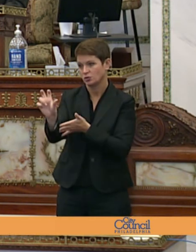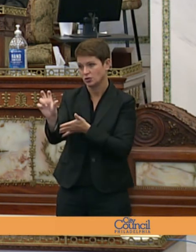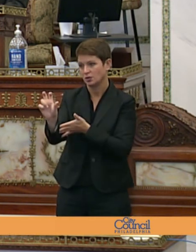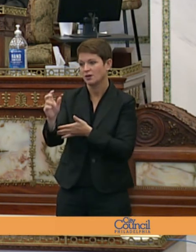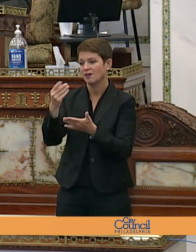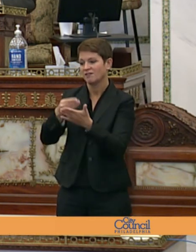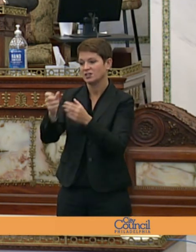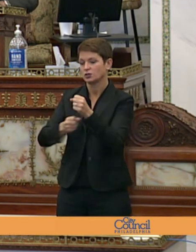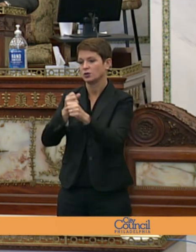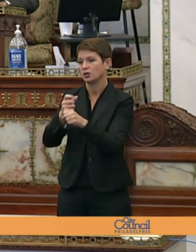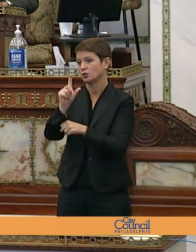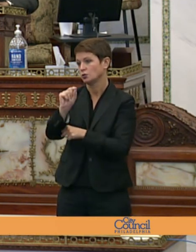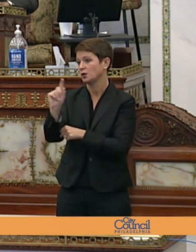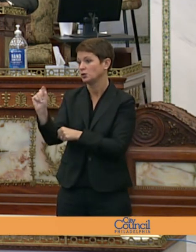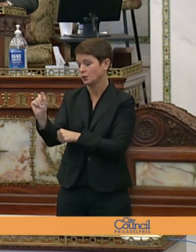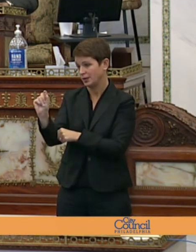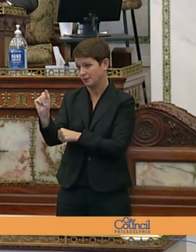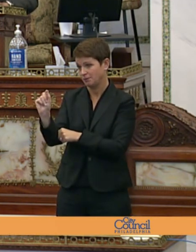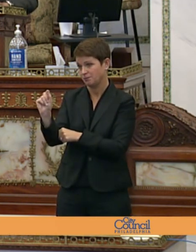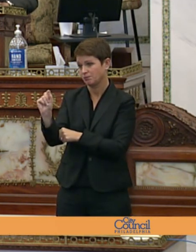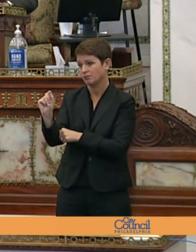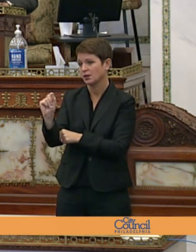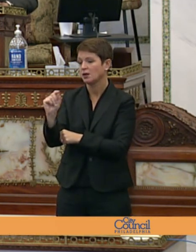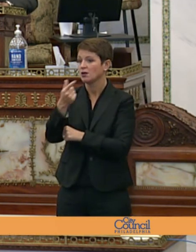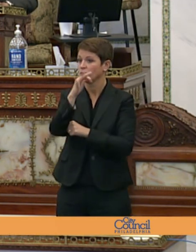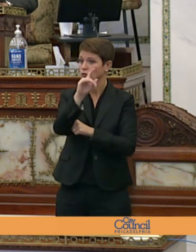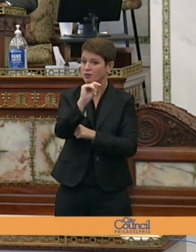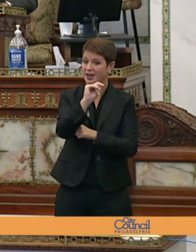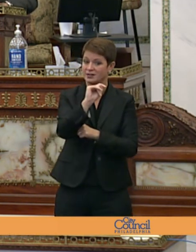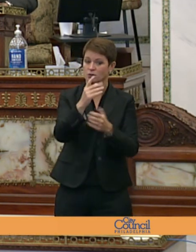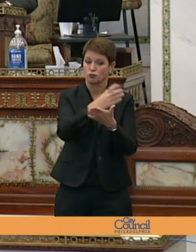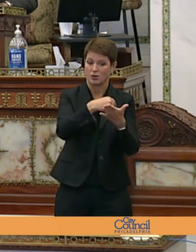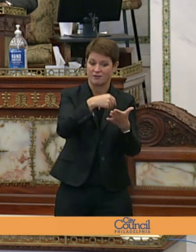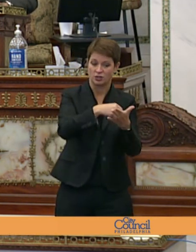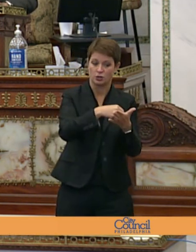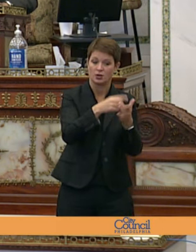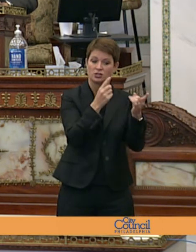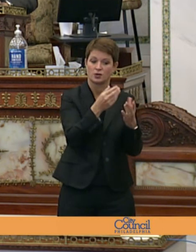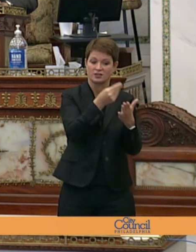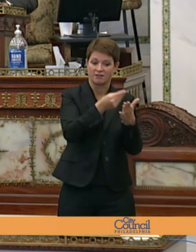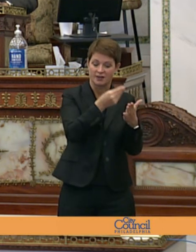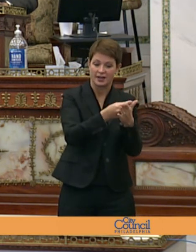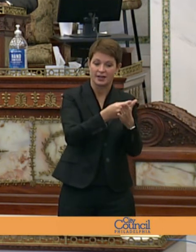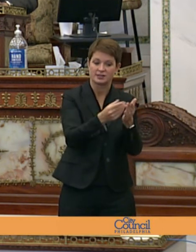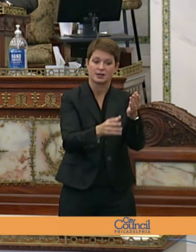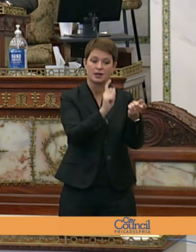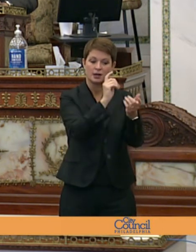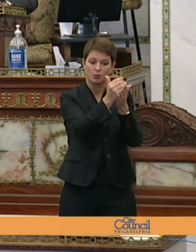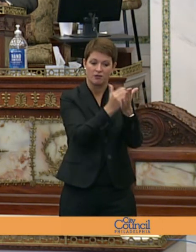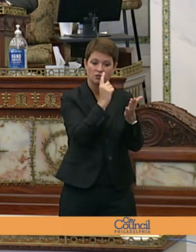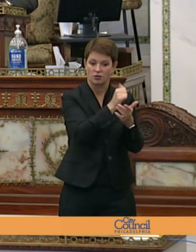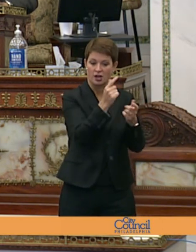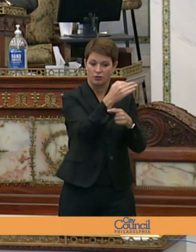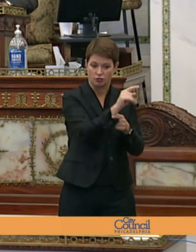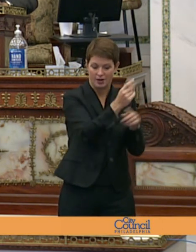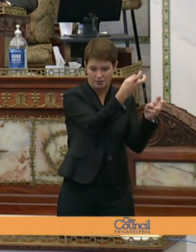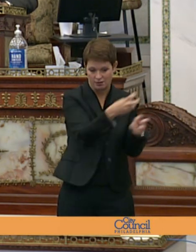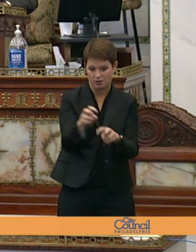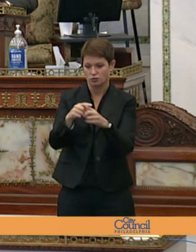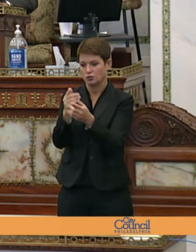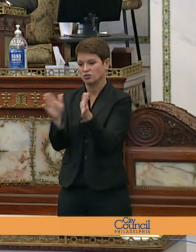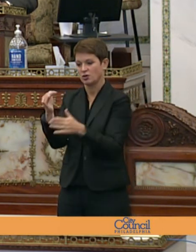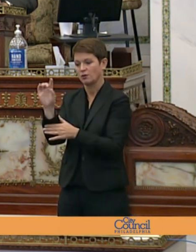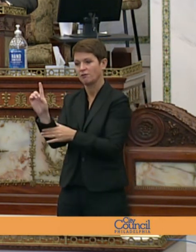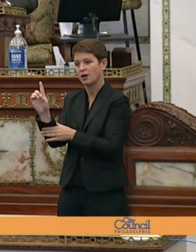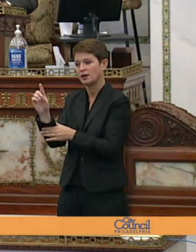for fiscal year 2020 from the grants revenue fund the director of finance provision for other grants to the general fund